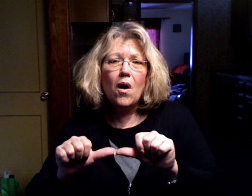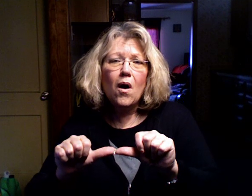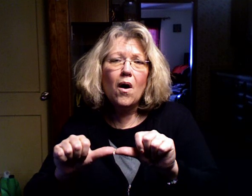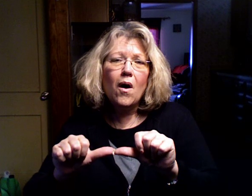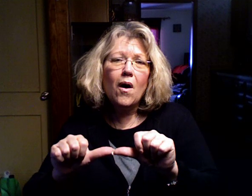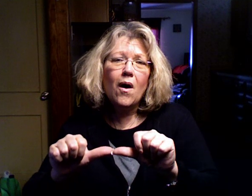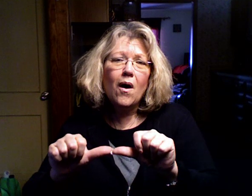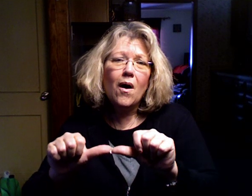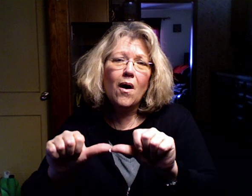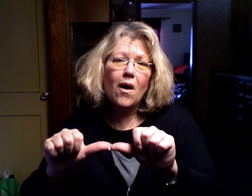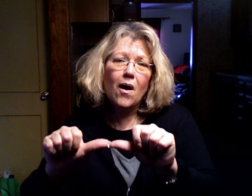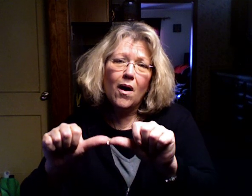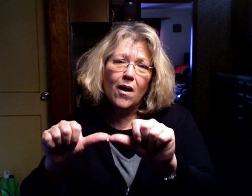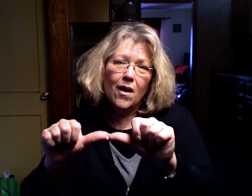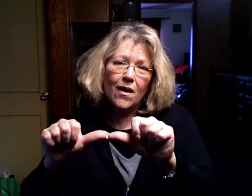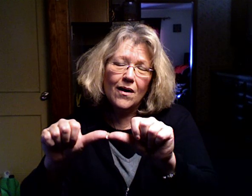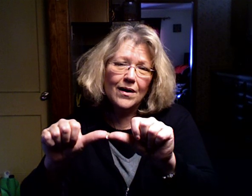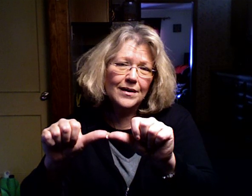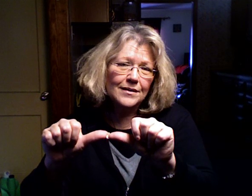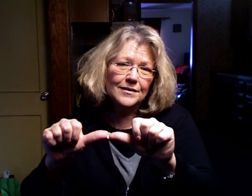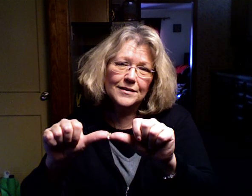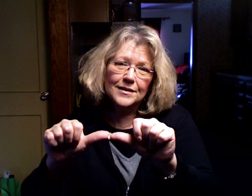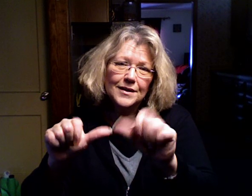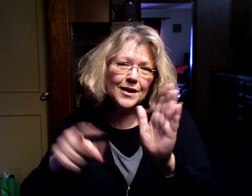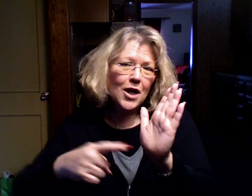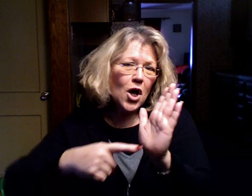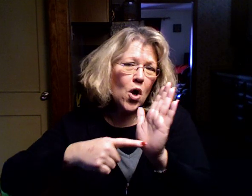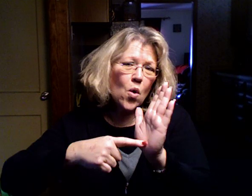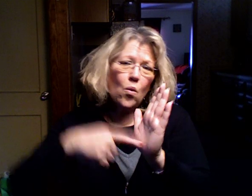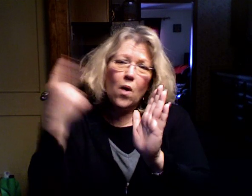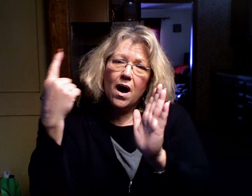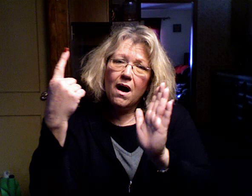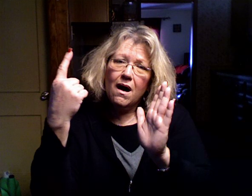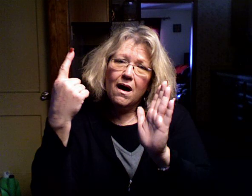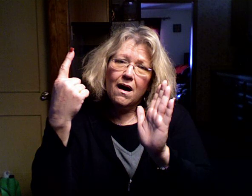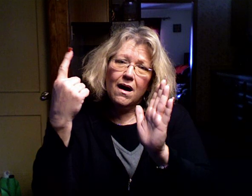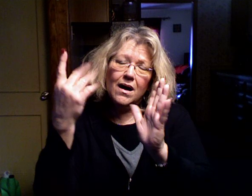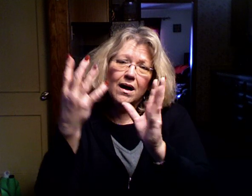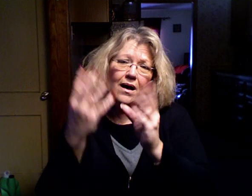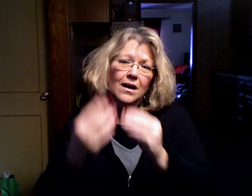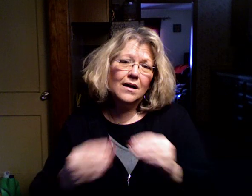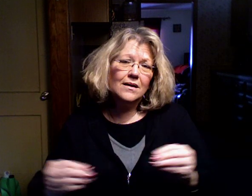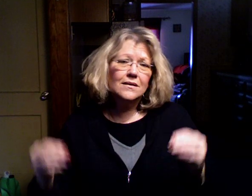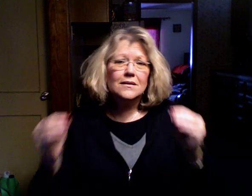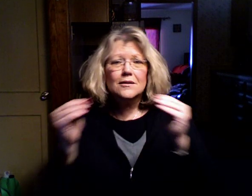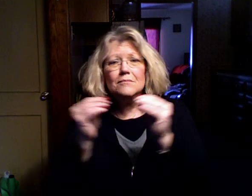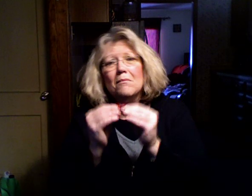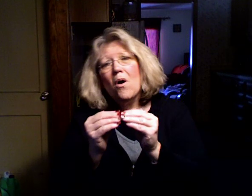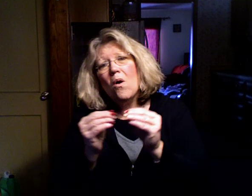Why does the wonder Don't walk Slow